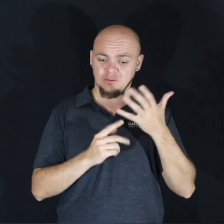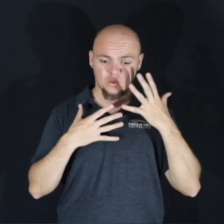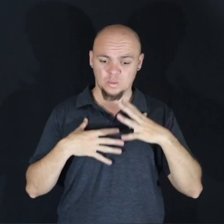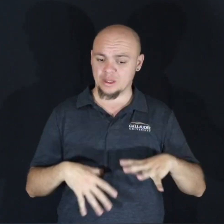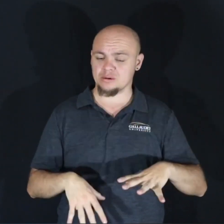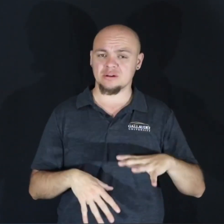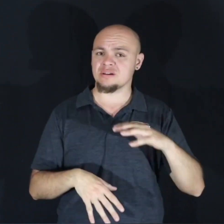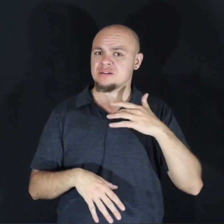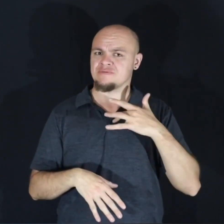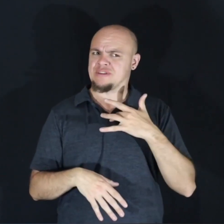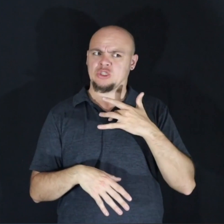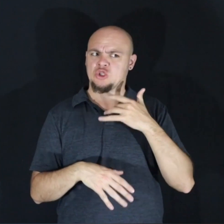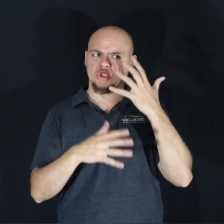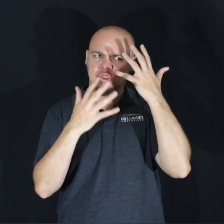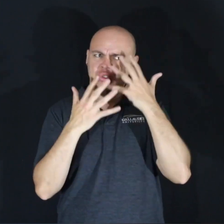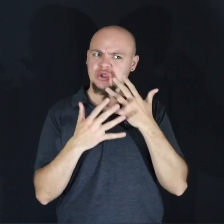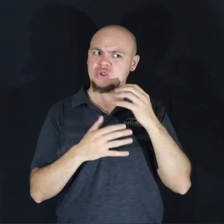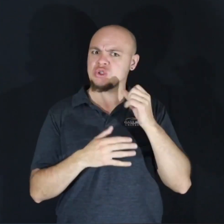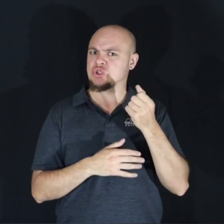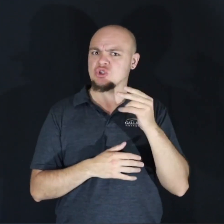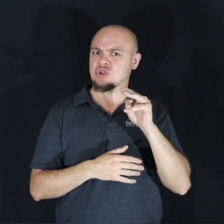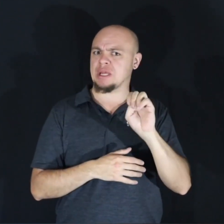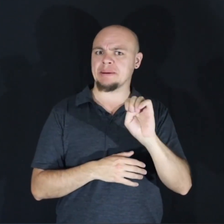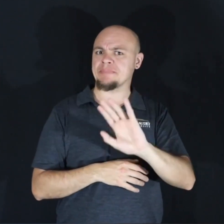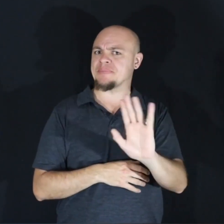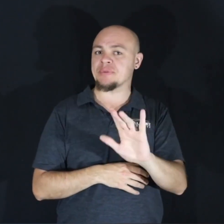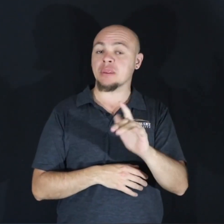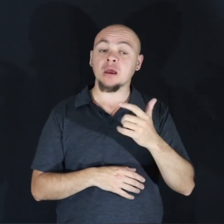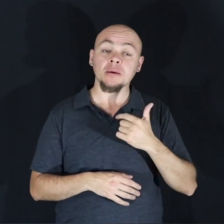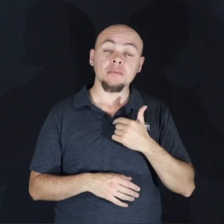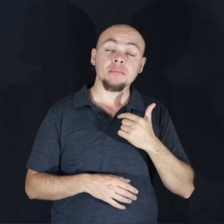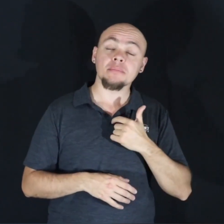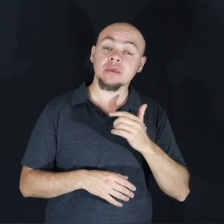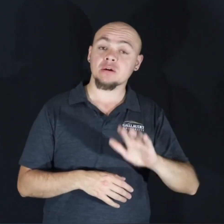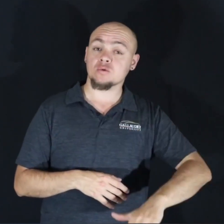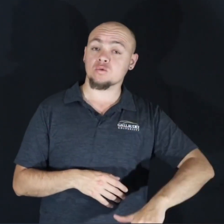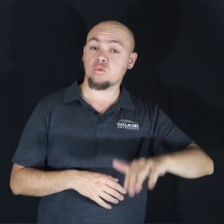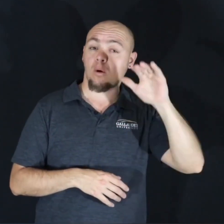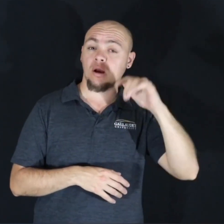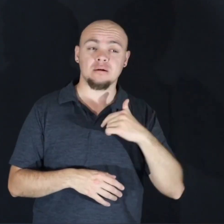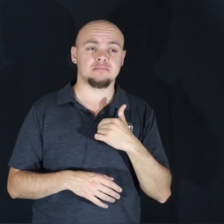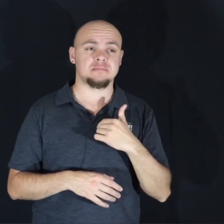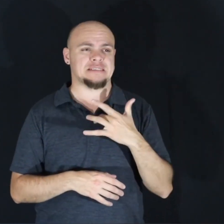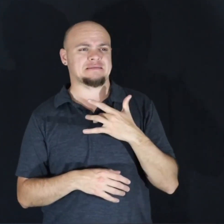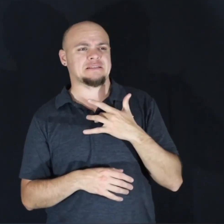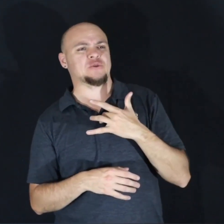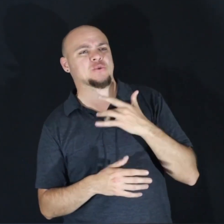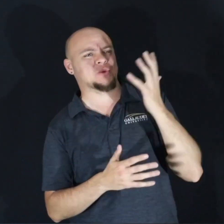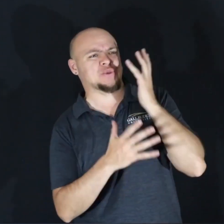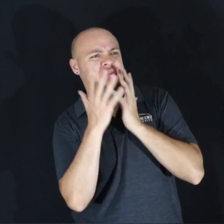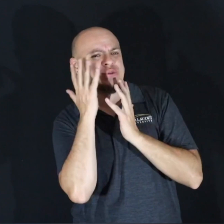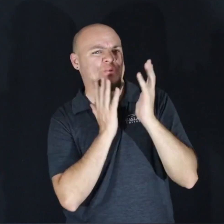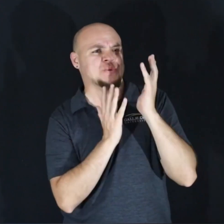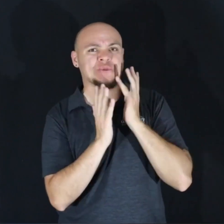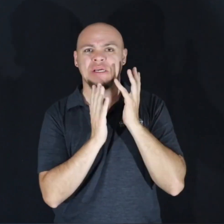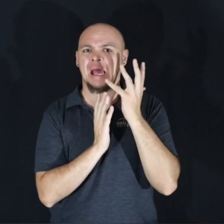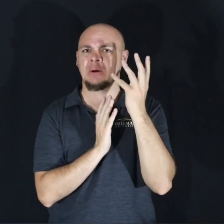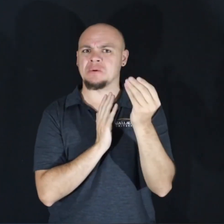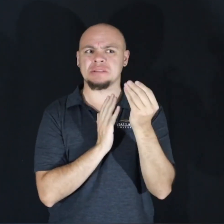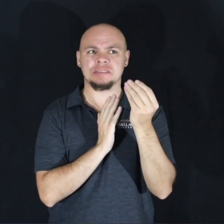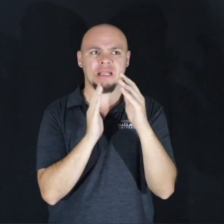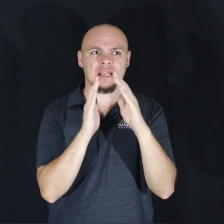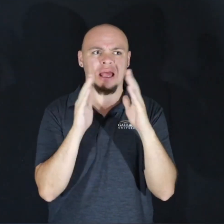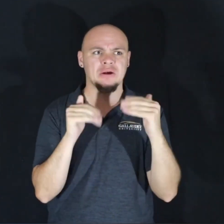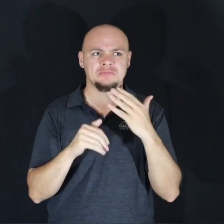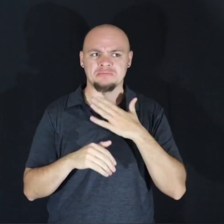of you all today. But this was not always the case. When I was growing up, I was completely embarrassed to even step outside of the house